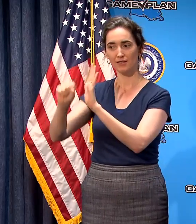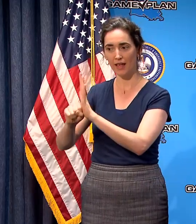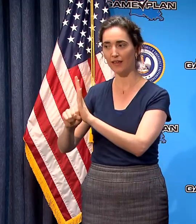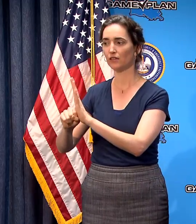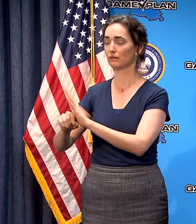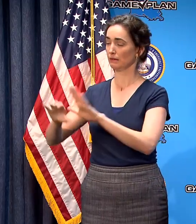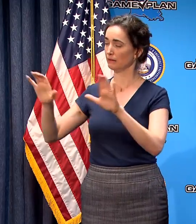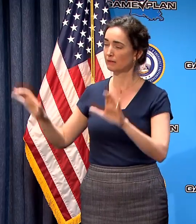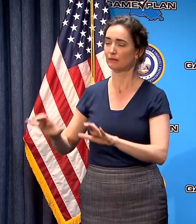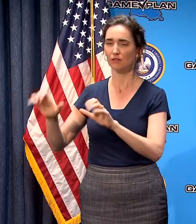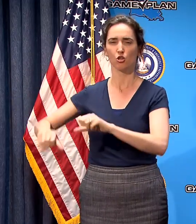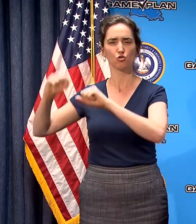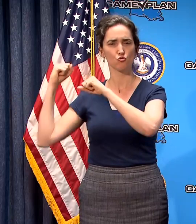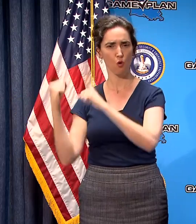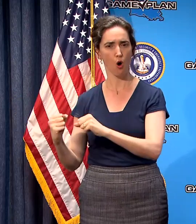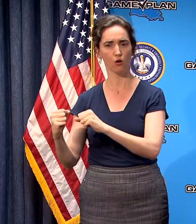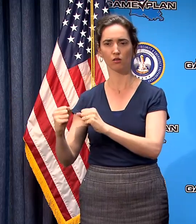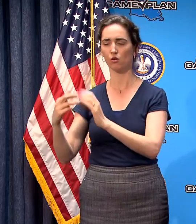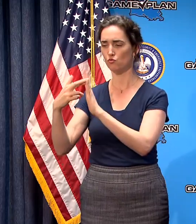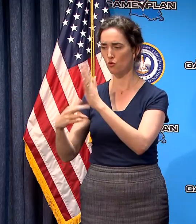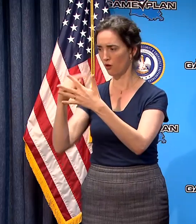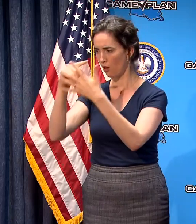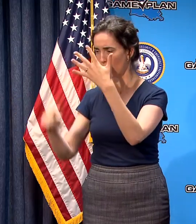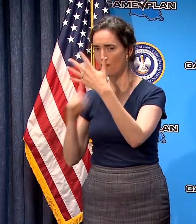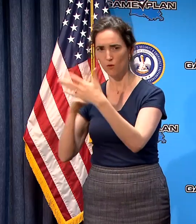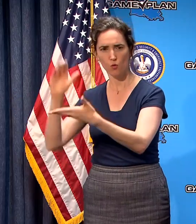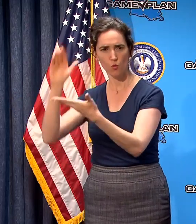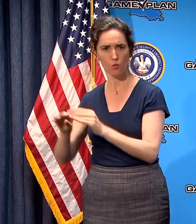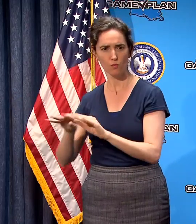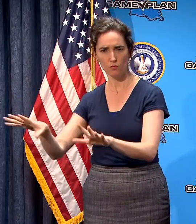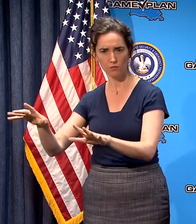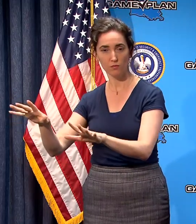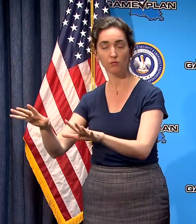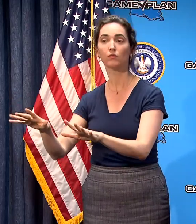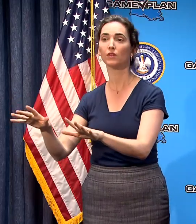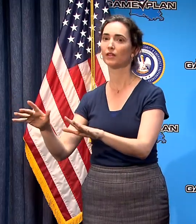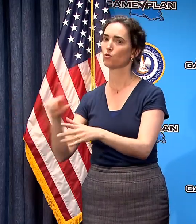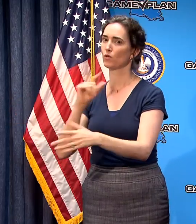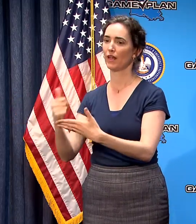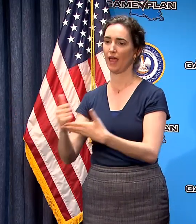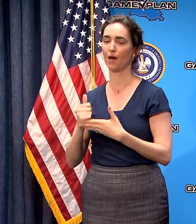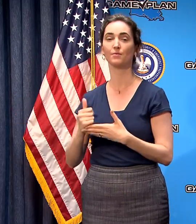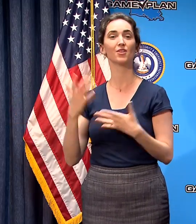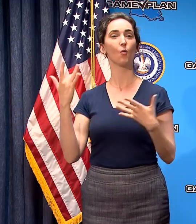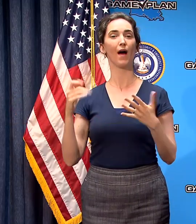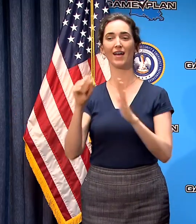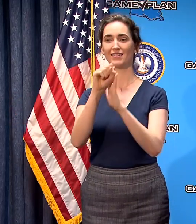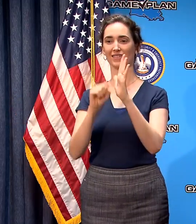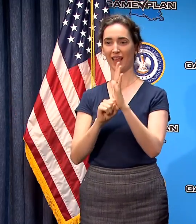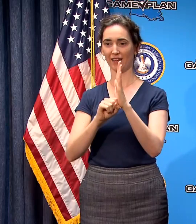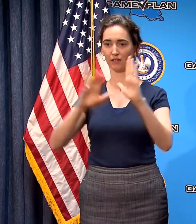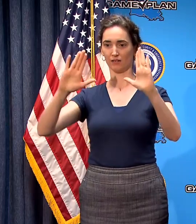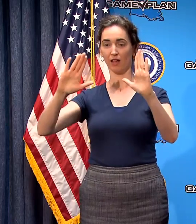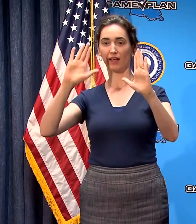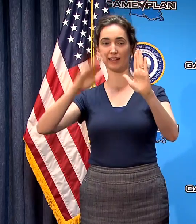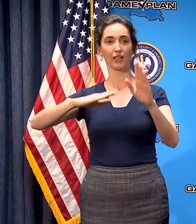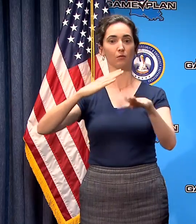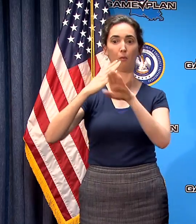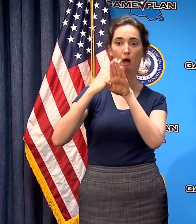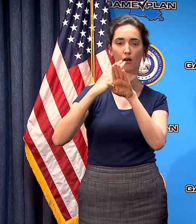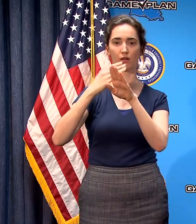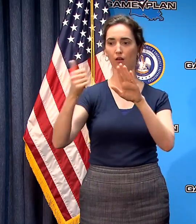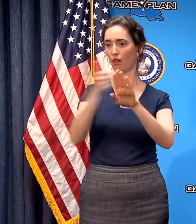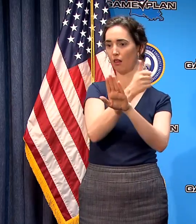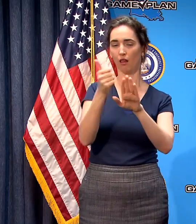significant robust mitigation measures because no state has closed its borders to another state right and because